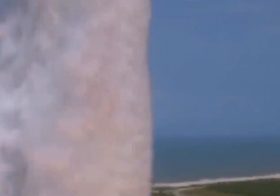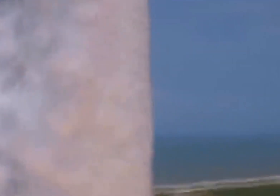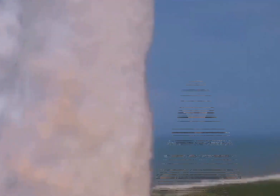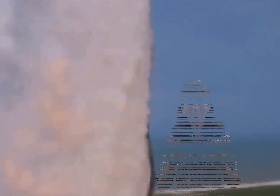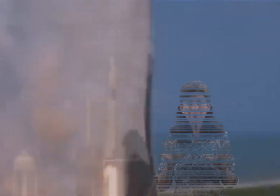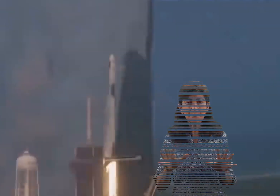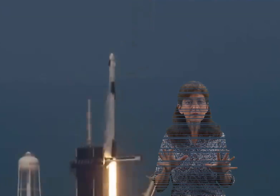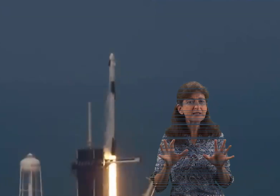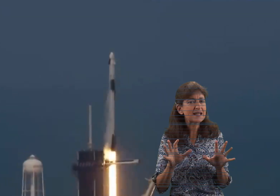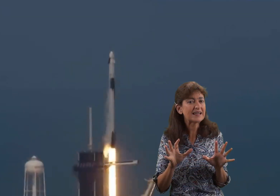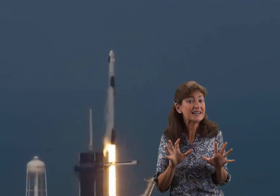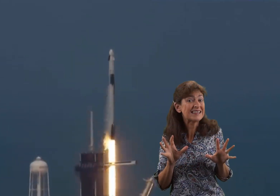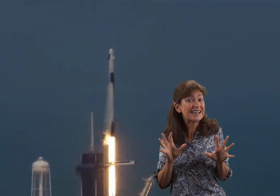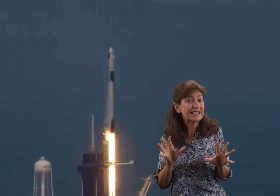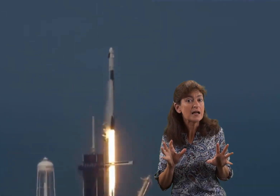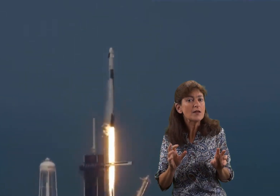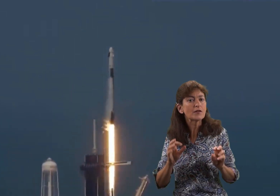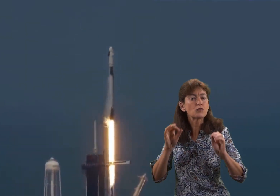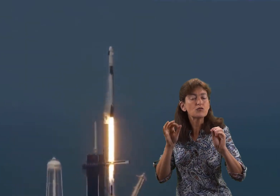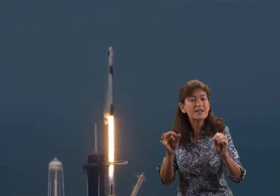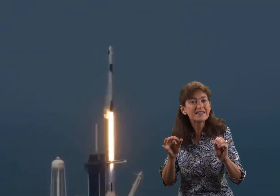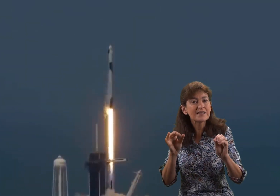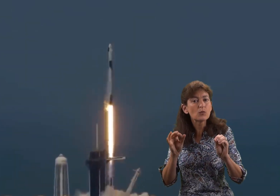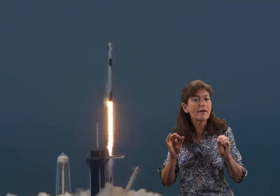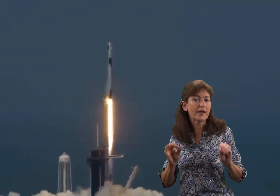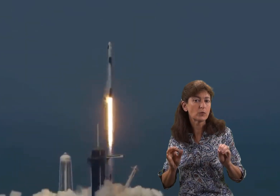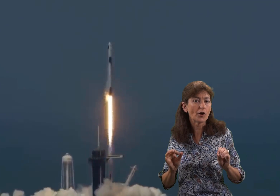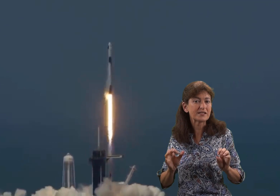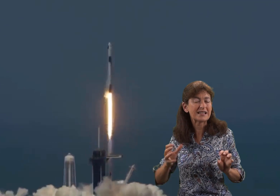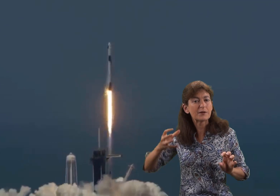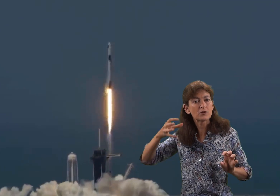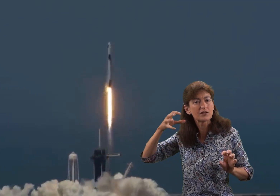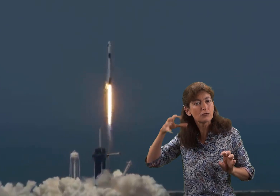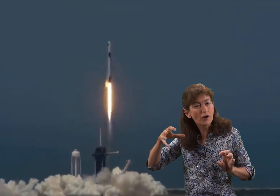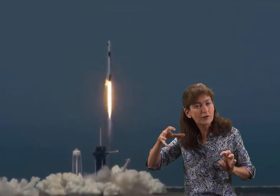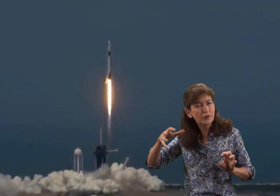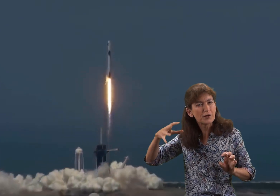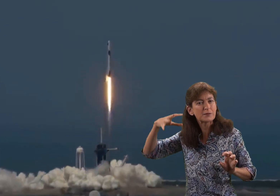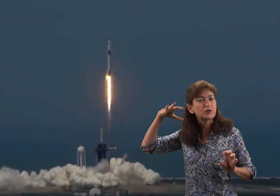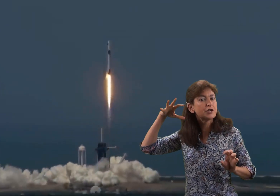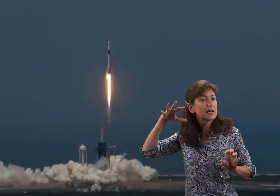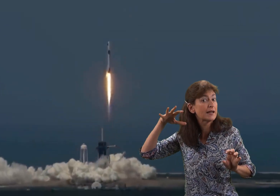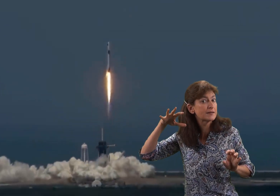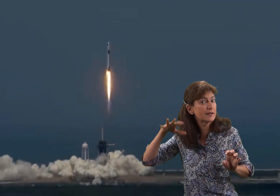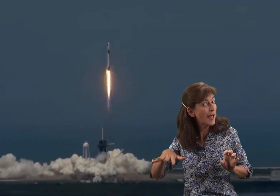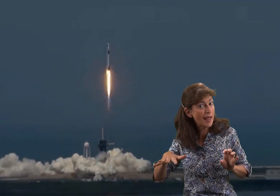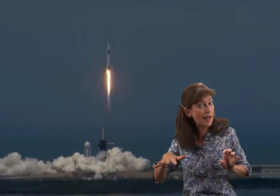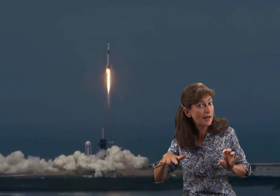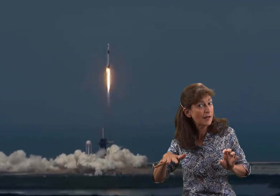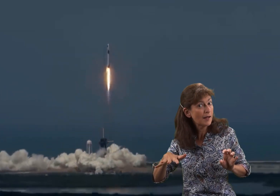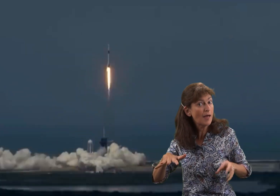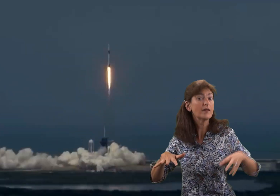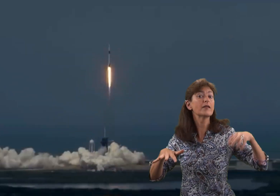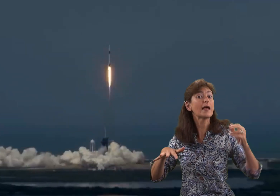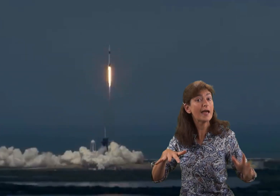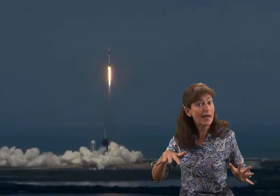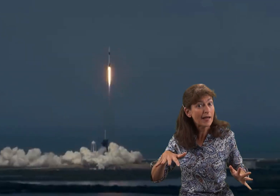Some people mistakenly think that the reason why that works is because the rocket fuel is pushing against the air and then the air